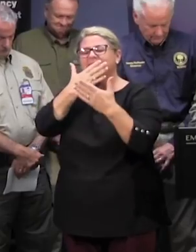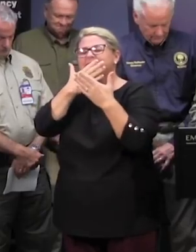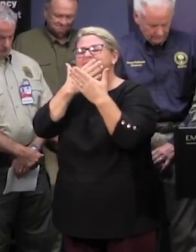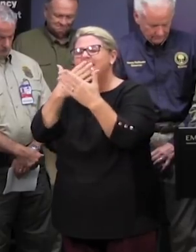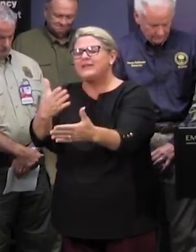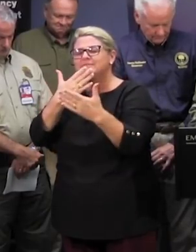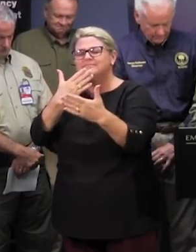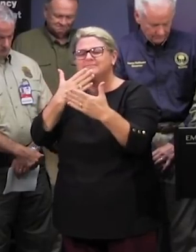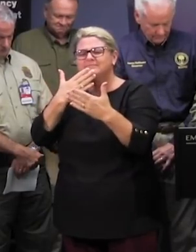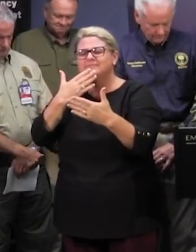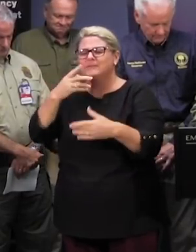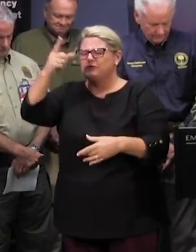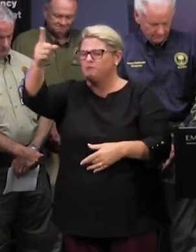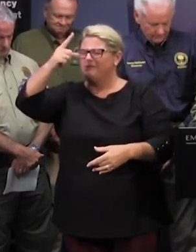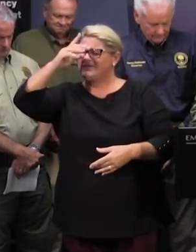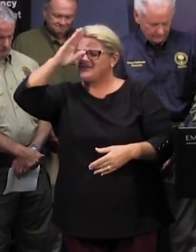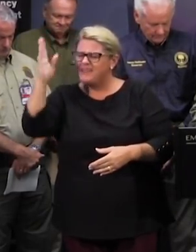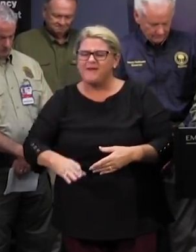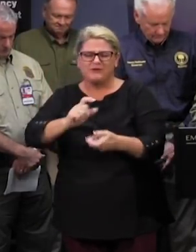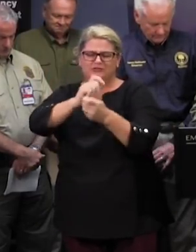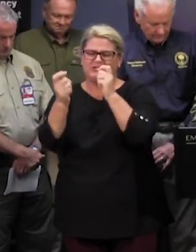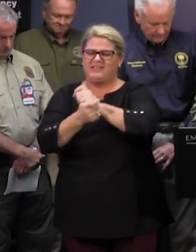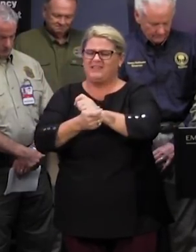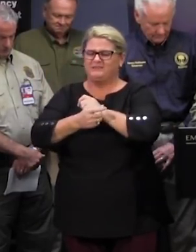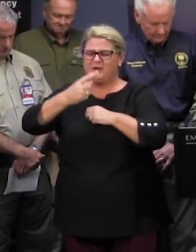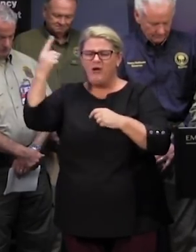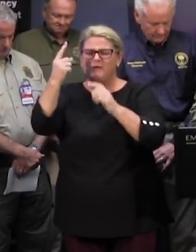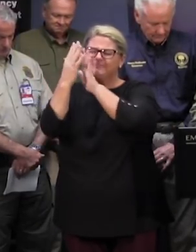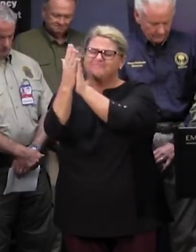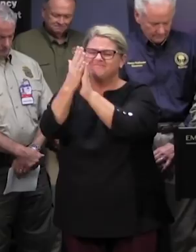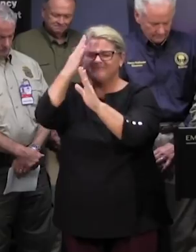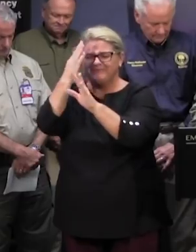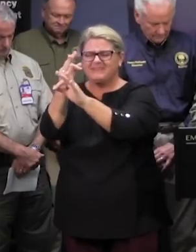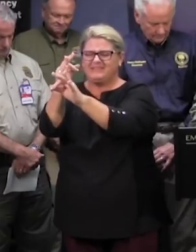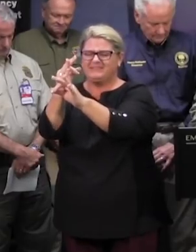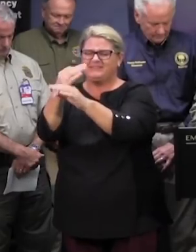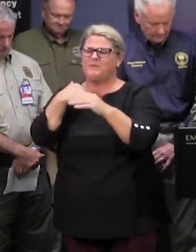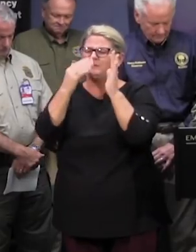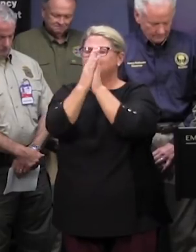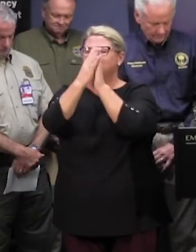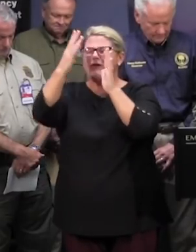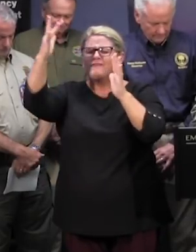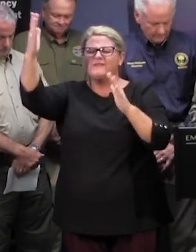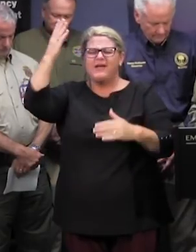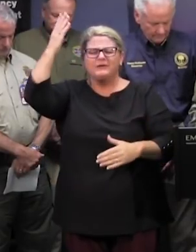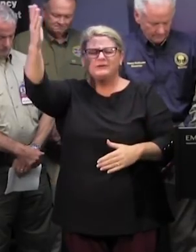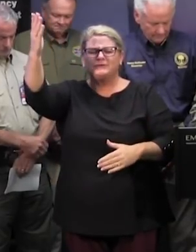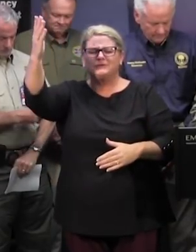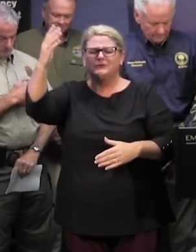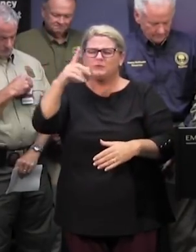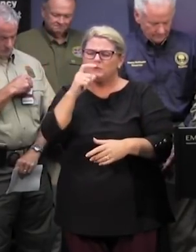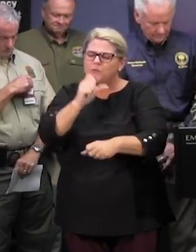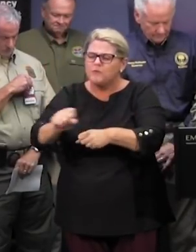for being consistent and faithful to us you give you glory today for everyone that is